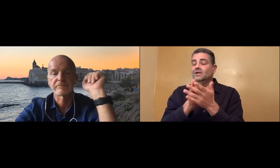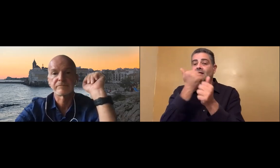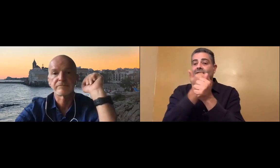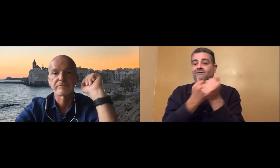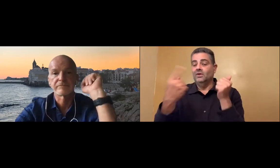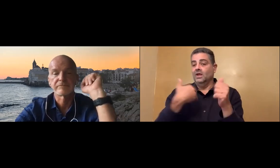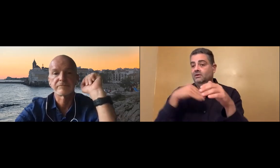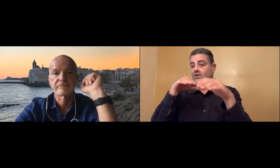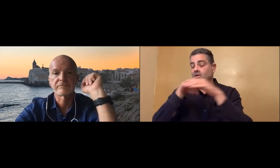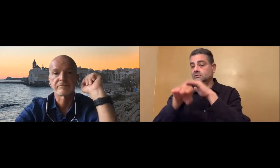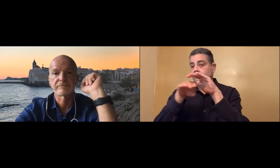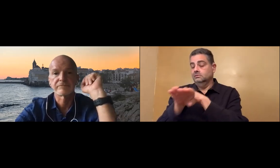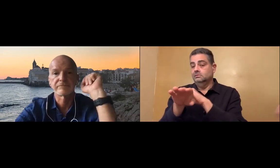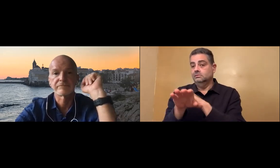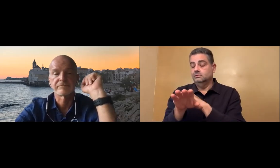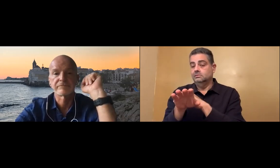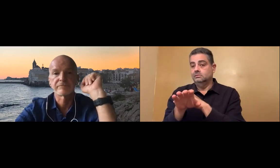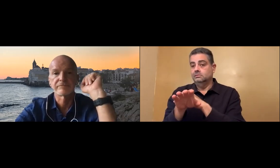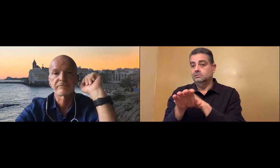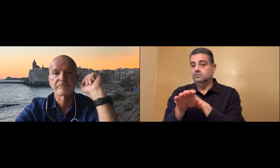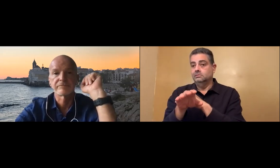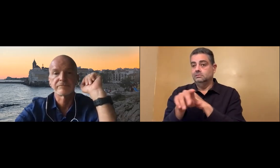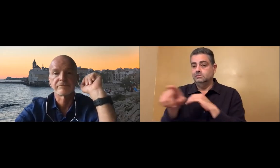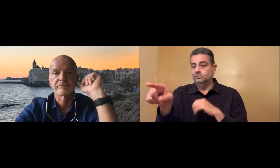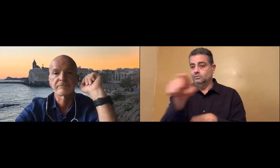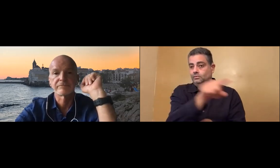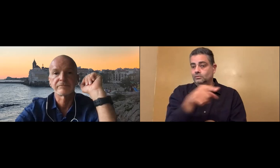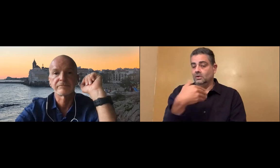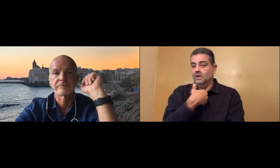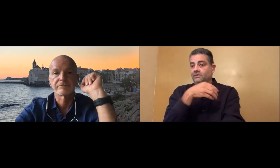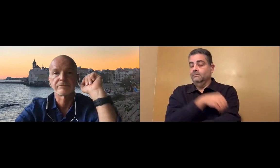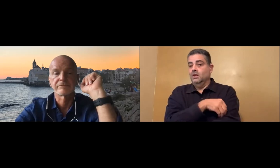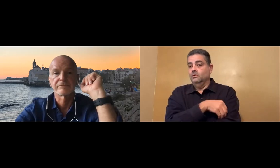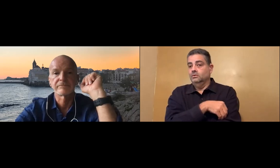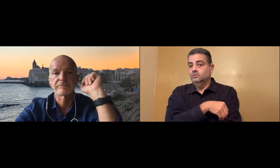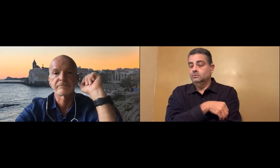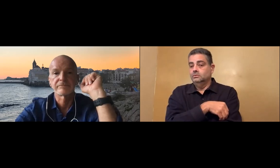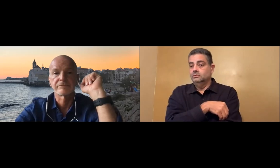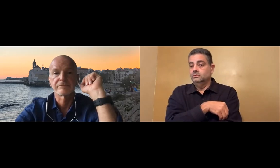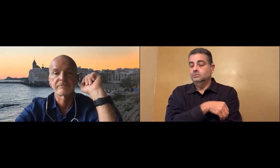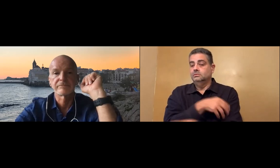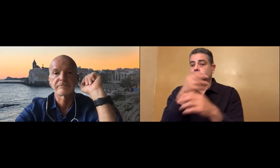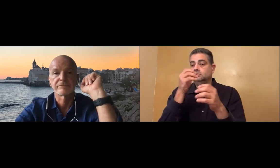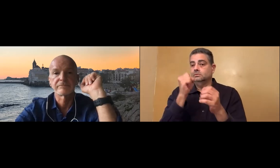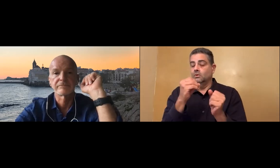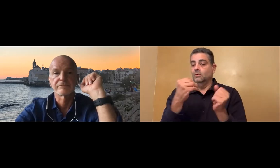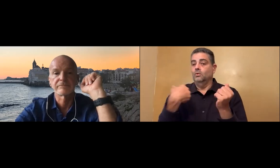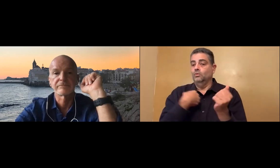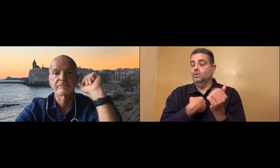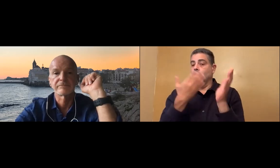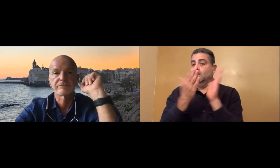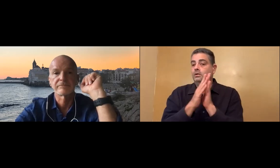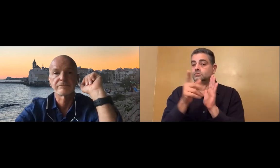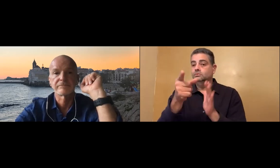We just need the rules to change so that we can provide this access to everyone. The power is in your hands.